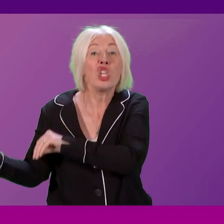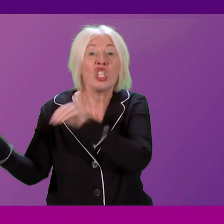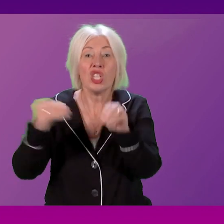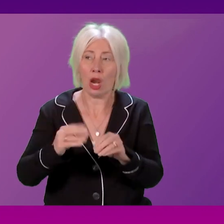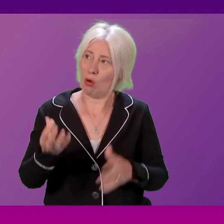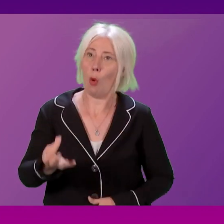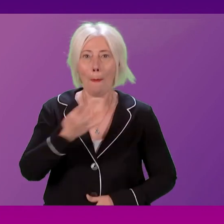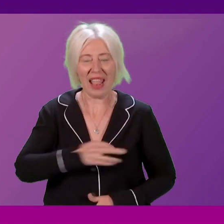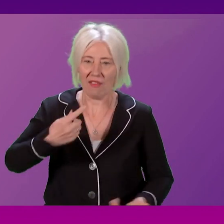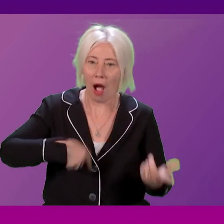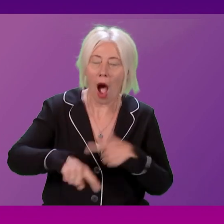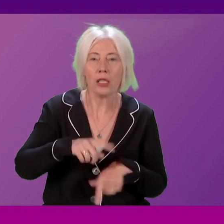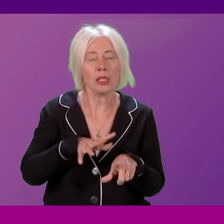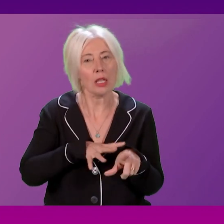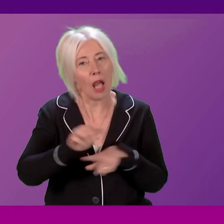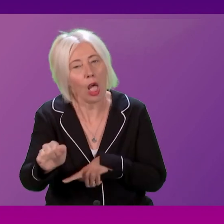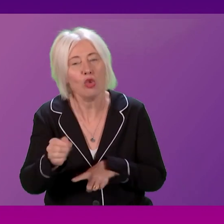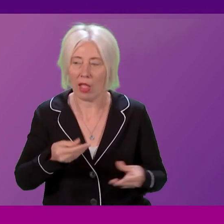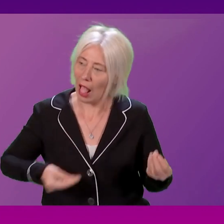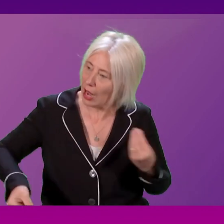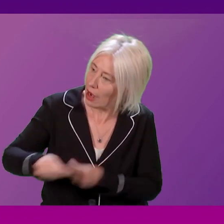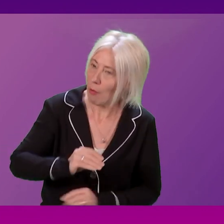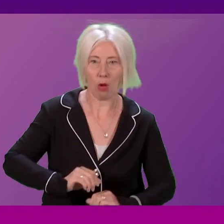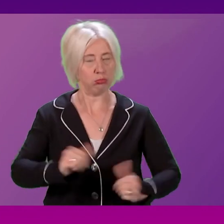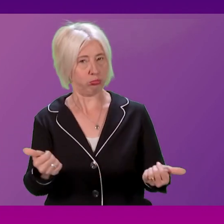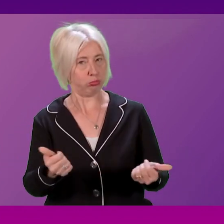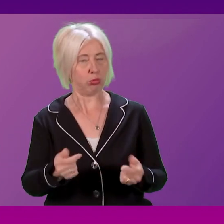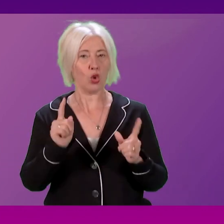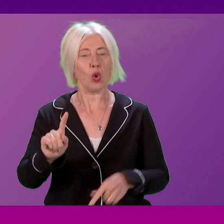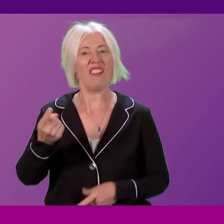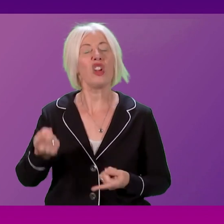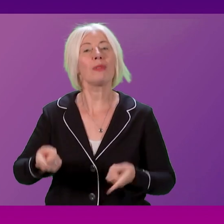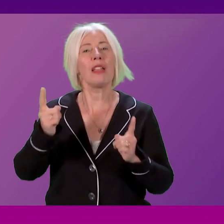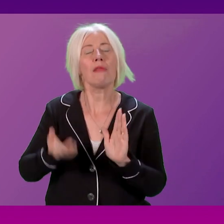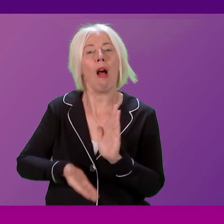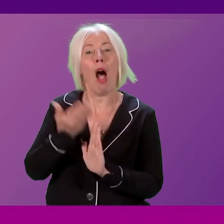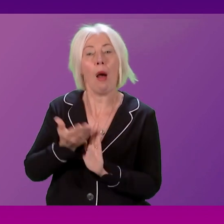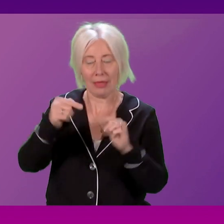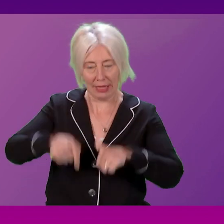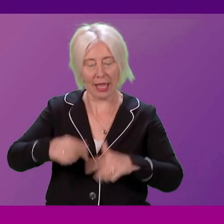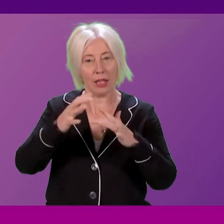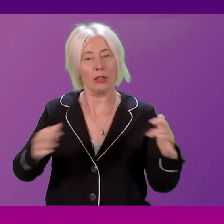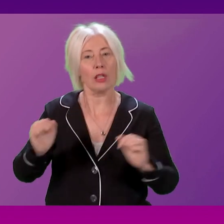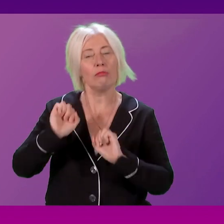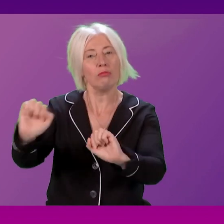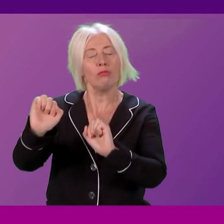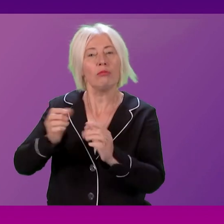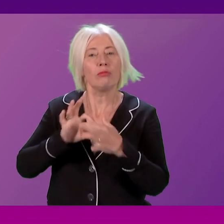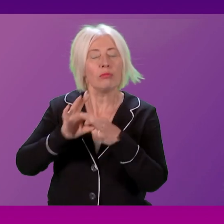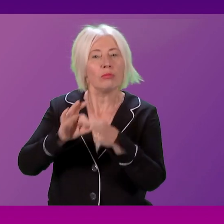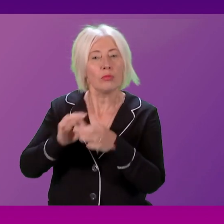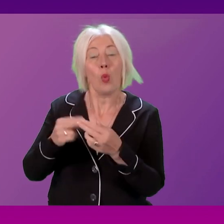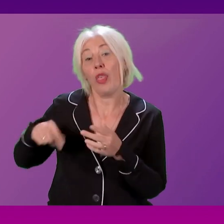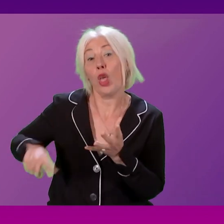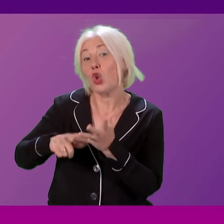enriches Scotland culturally and economically. Can the First Minister update the Chamber on his interactions with the UK